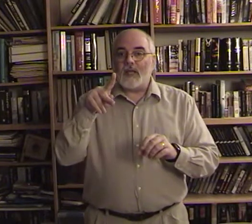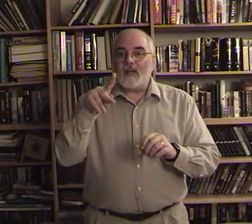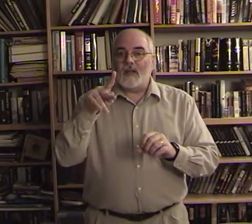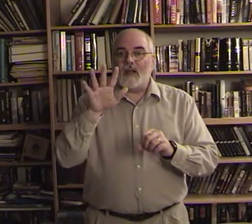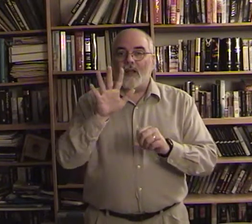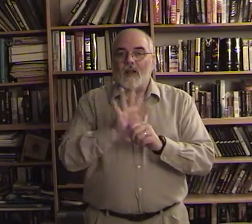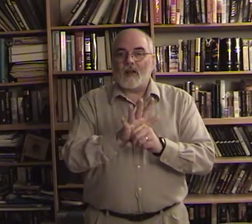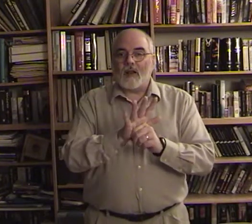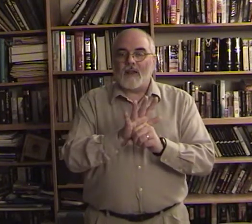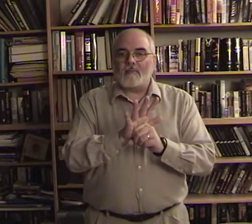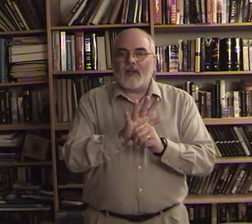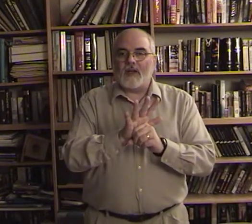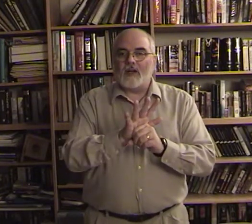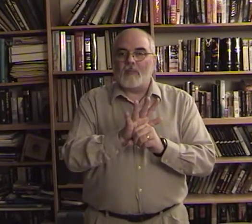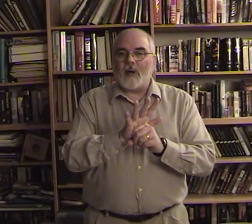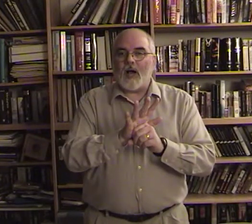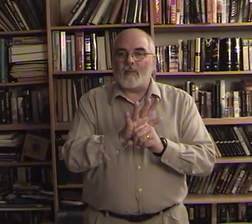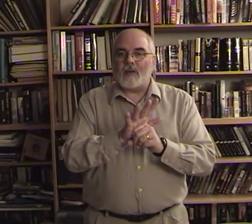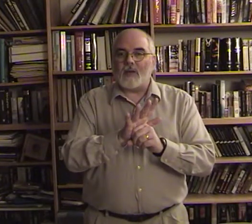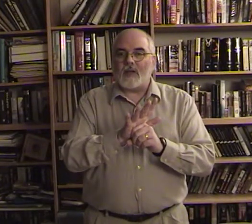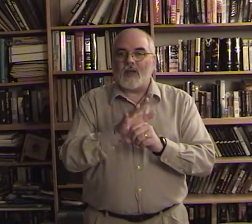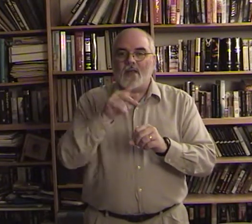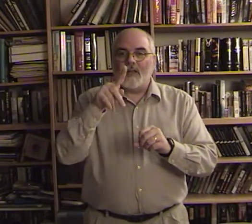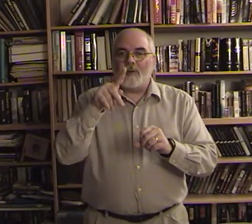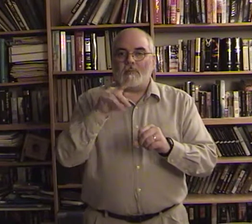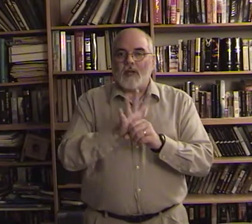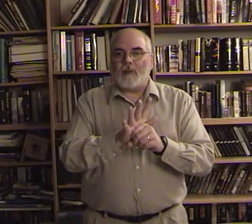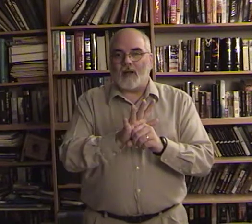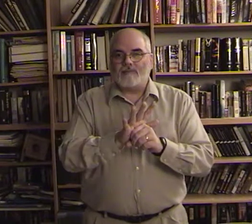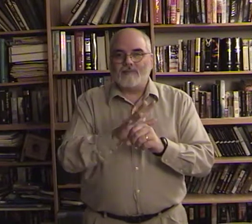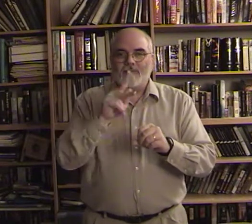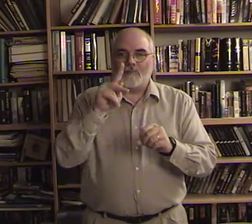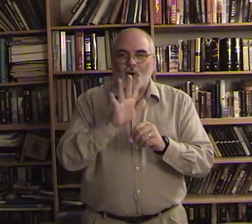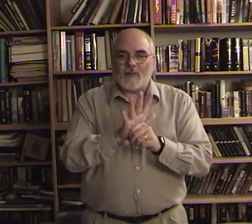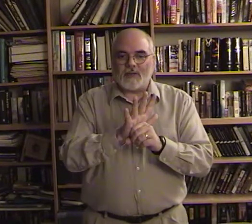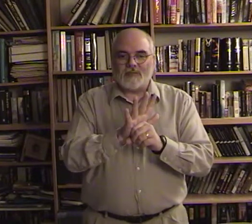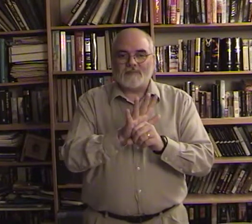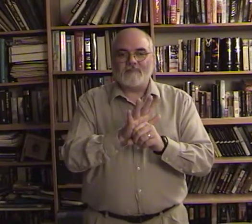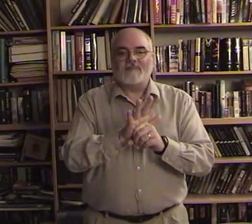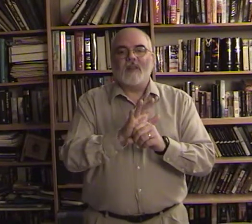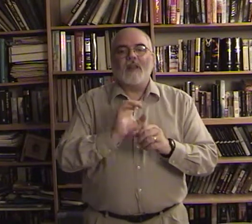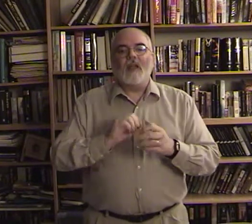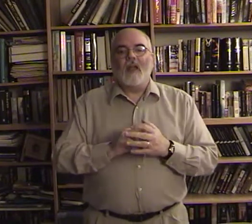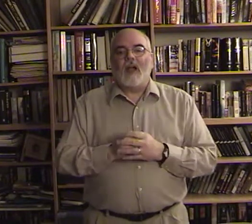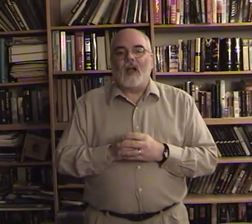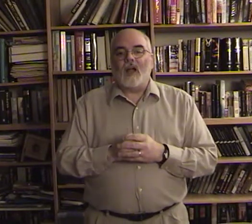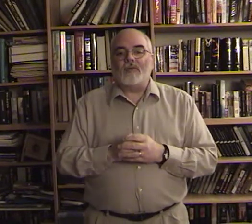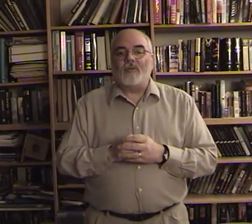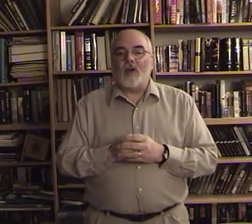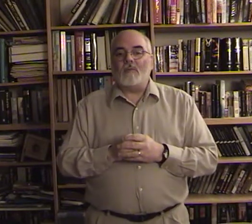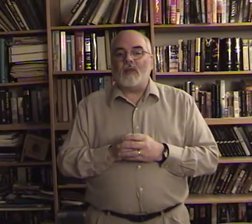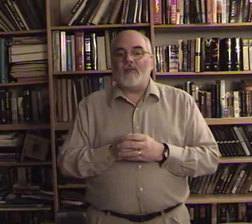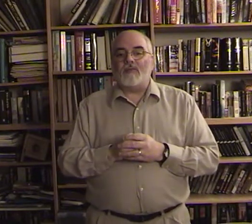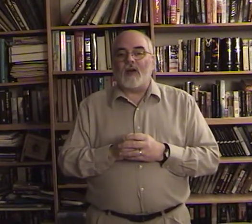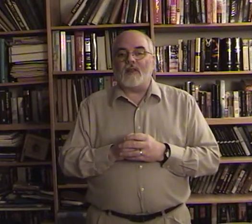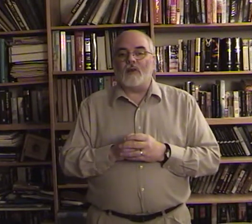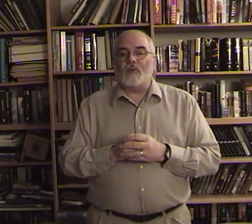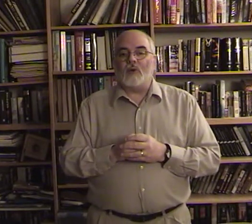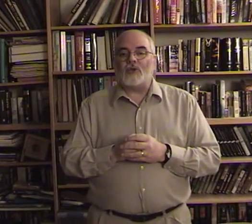making a little pop okay p-pop promise promise from the father which